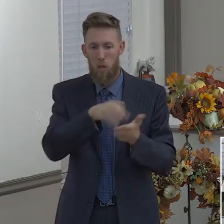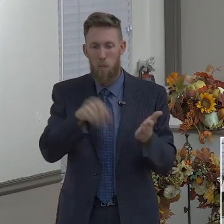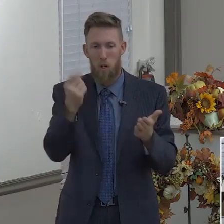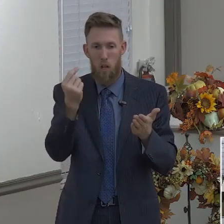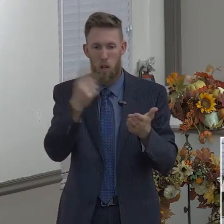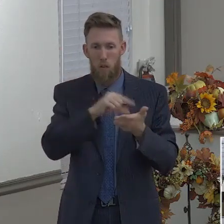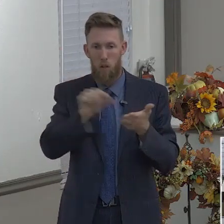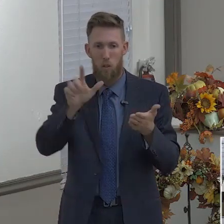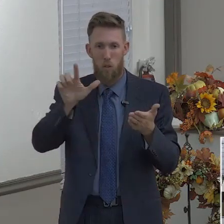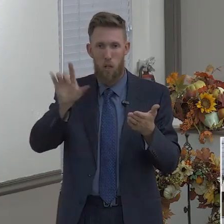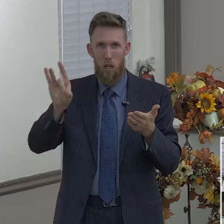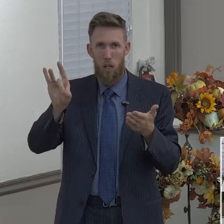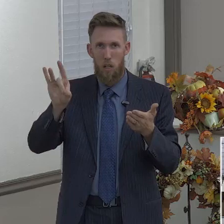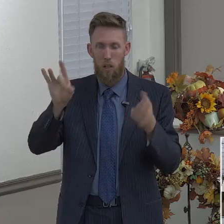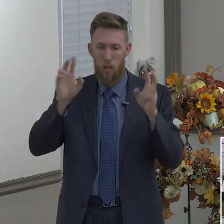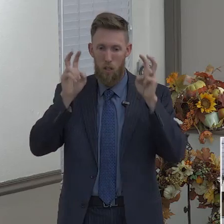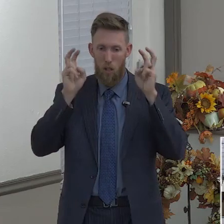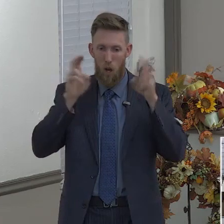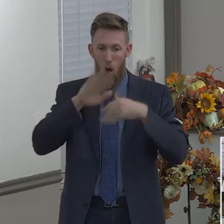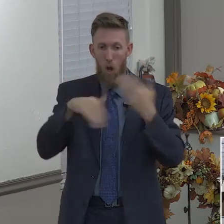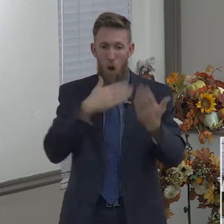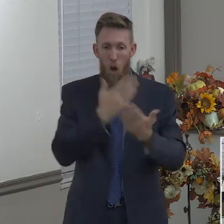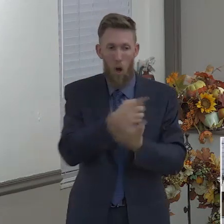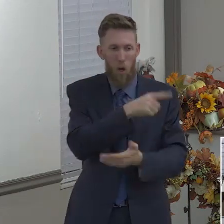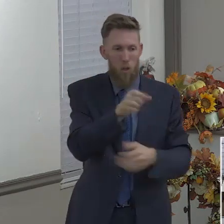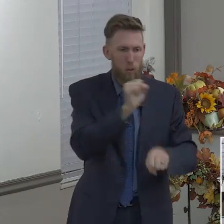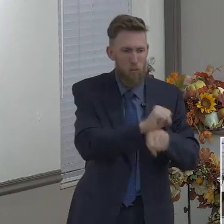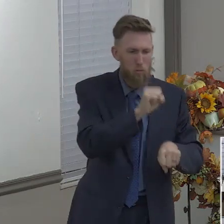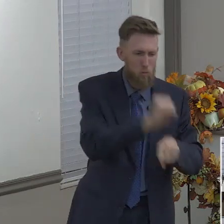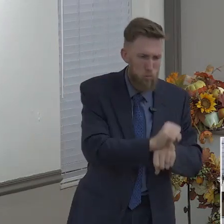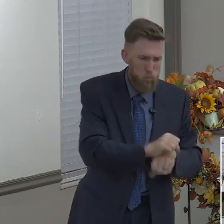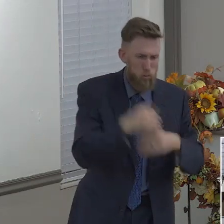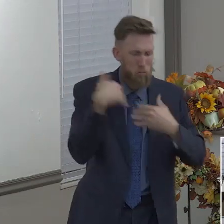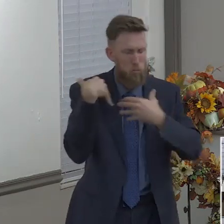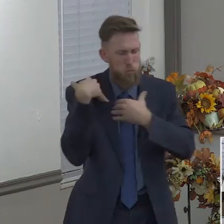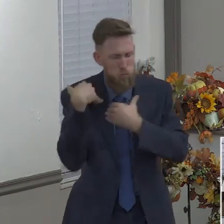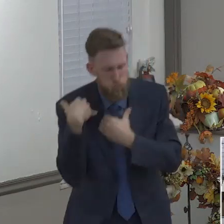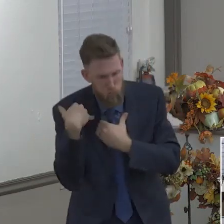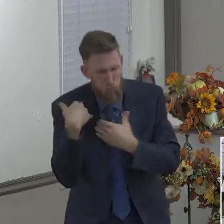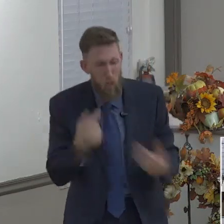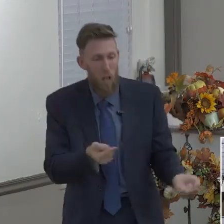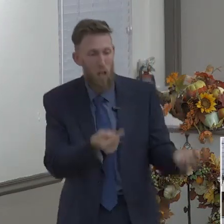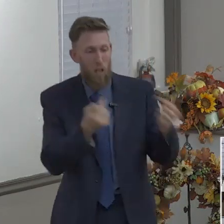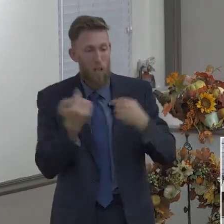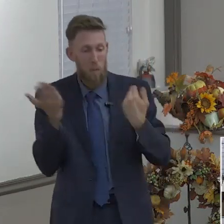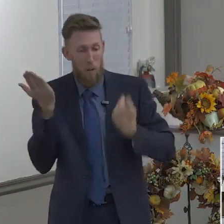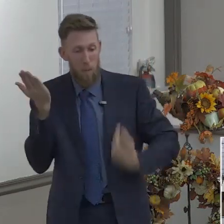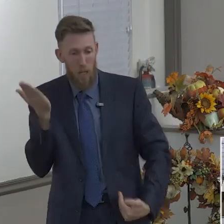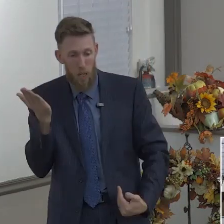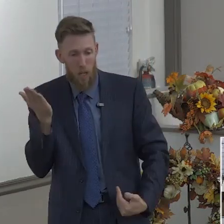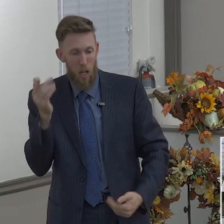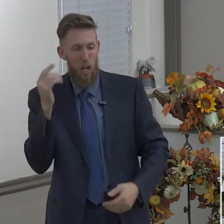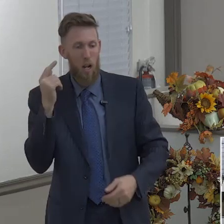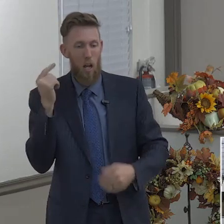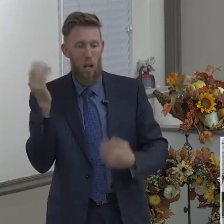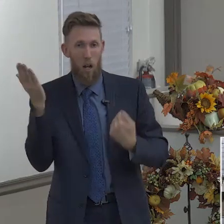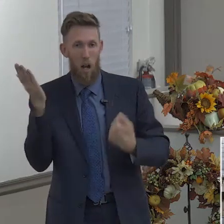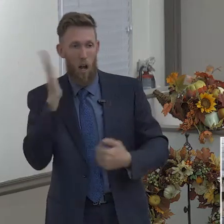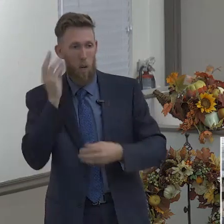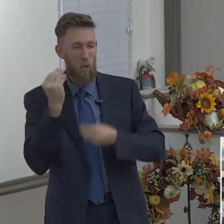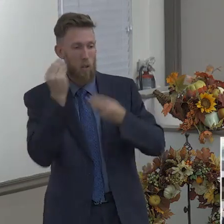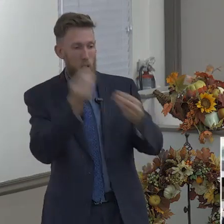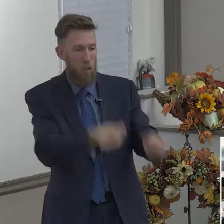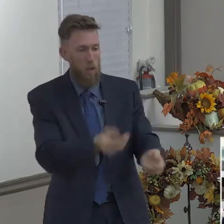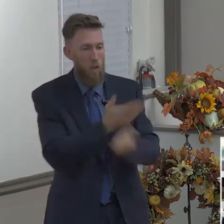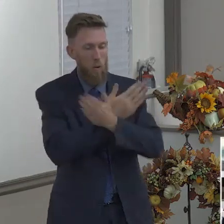and are heavy laden, and I will give you rest. What a great promise this is for us. Those who say, I'm weary, I have a heavy